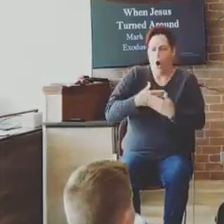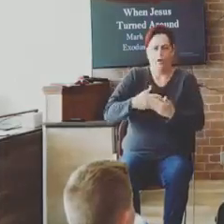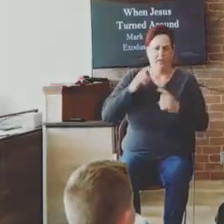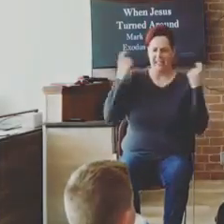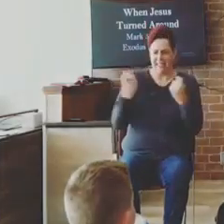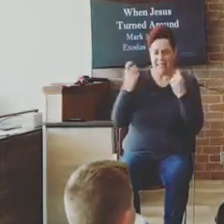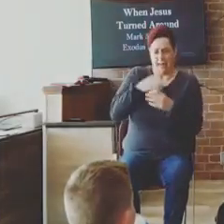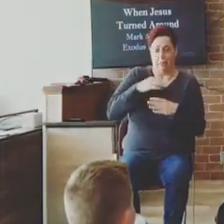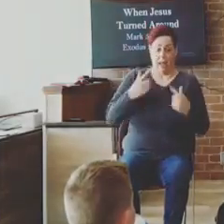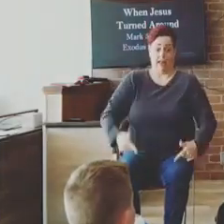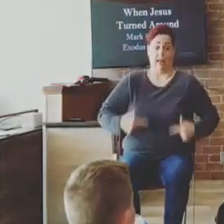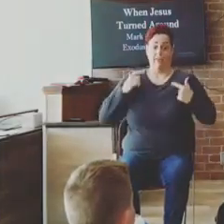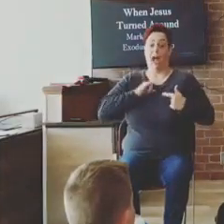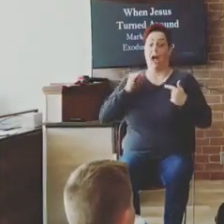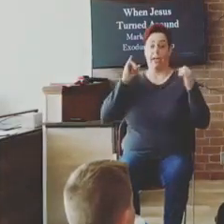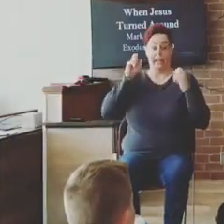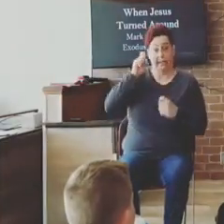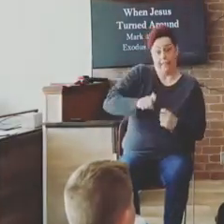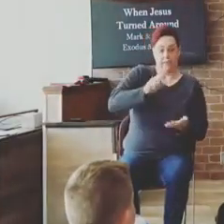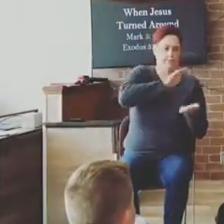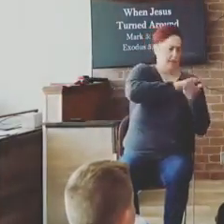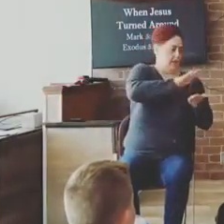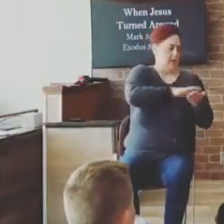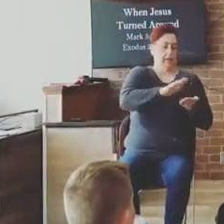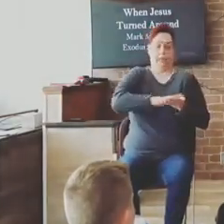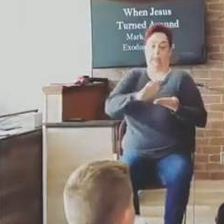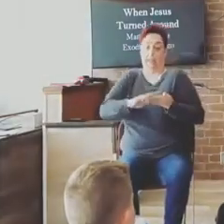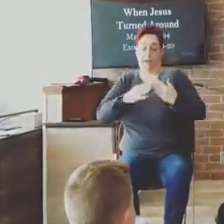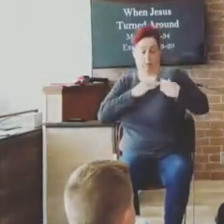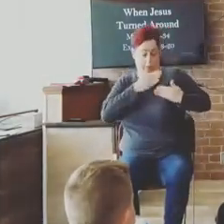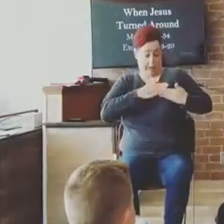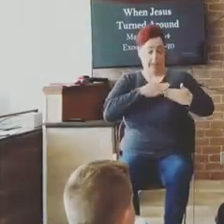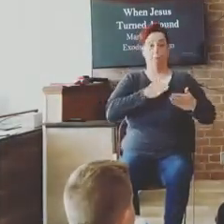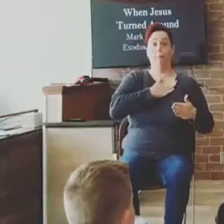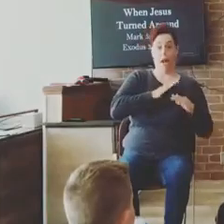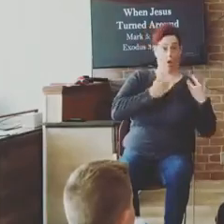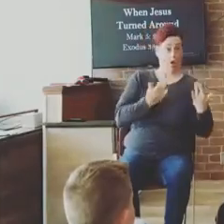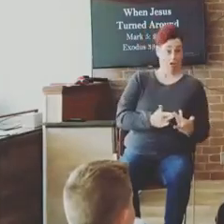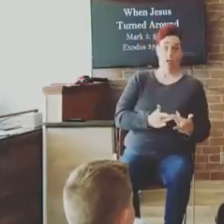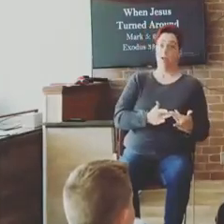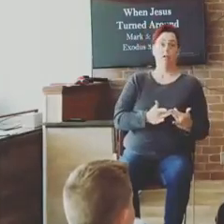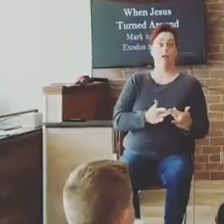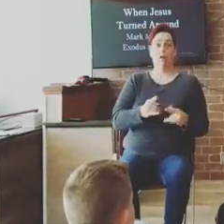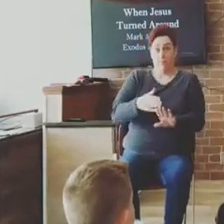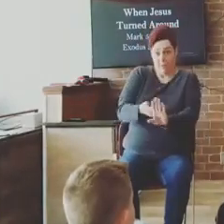to get rid of this garbage in my life before I can go back to God, before I can go back with those people.